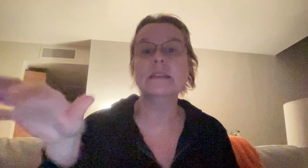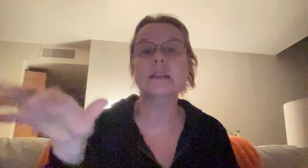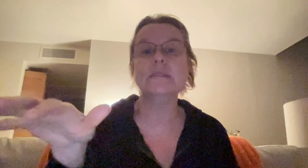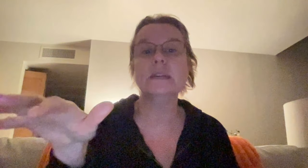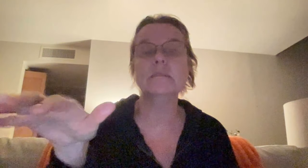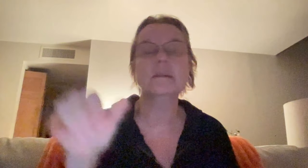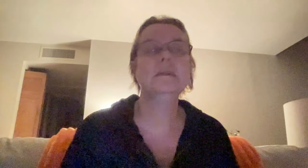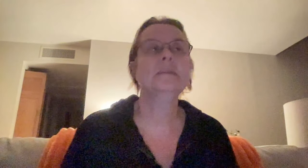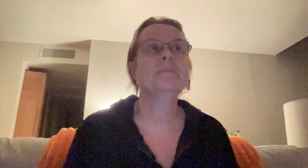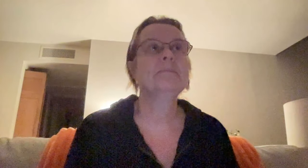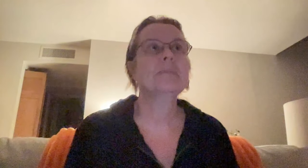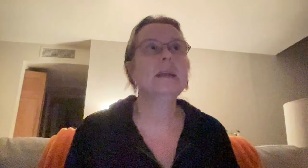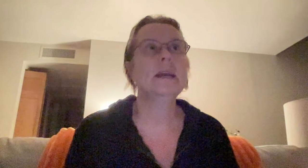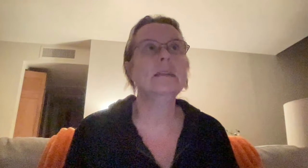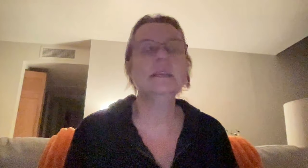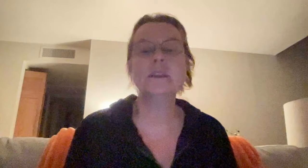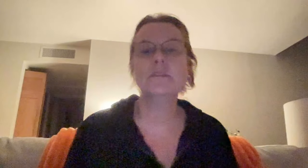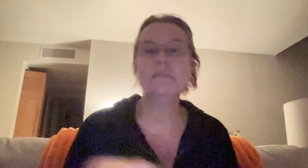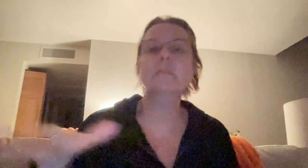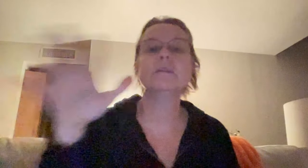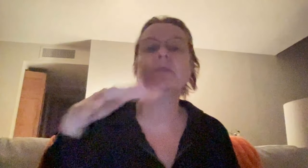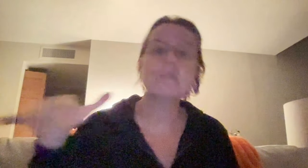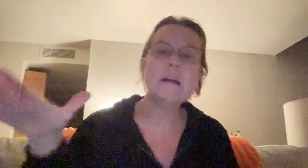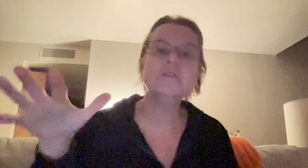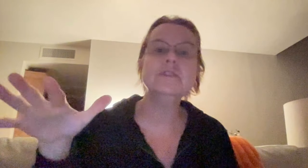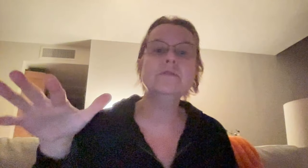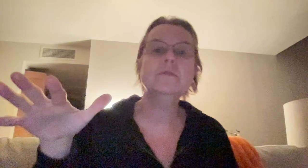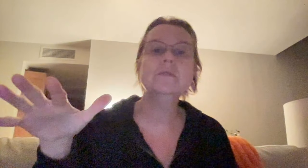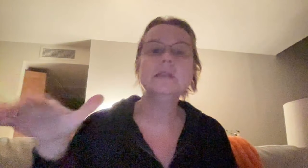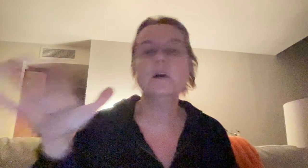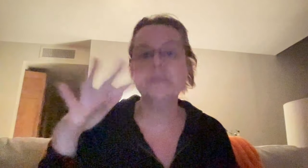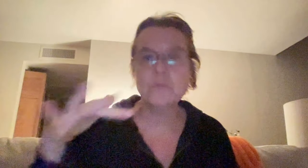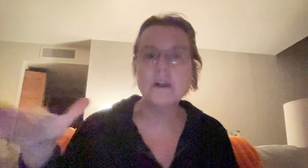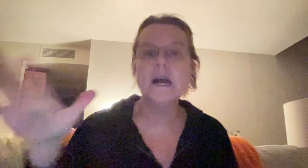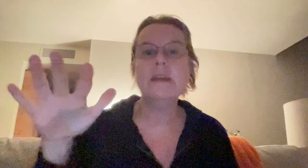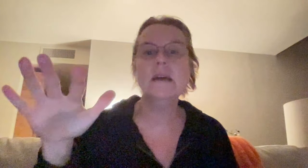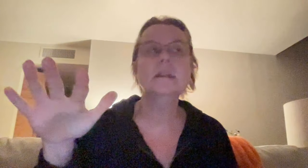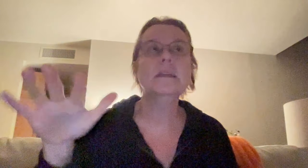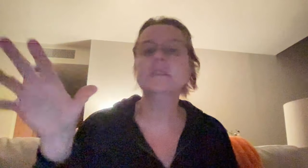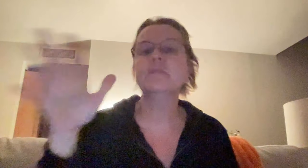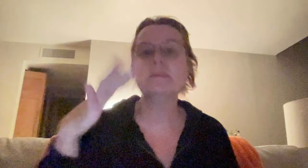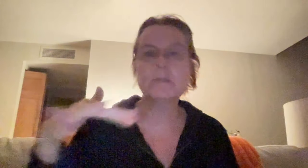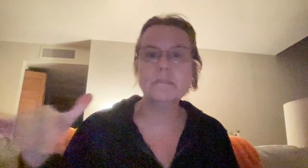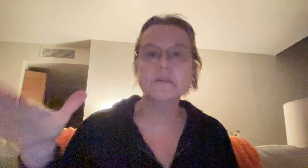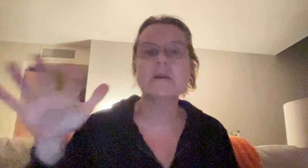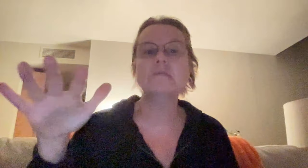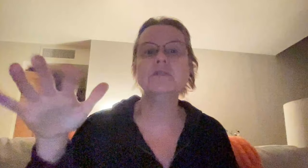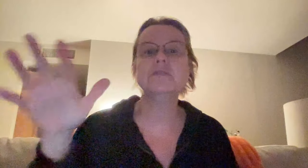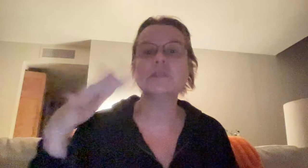this lifetime. And these are the people I'm going to put around you to help you work on that. These are the people I'm going to put around you to